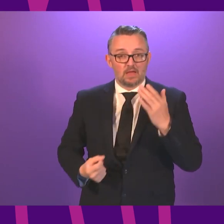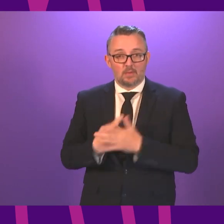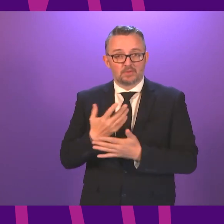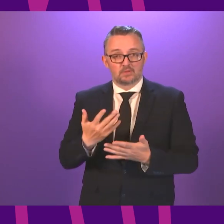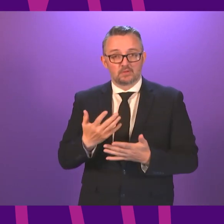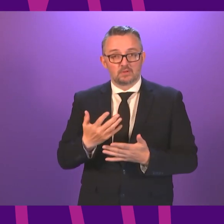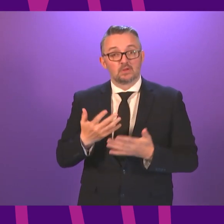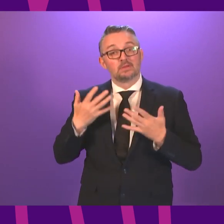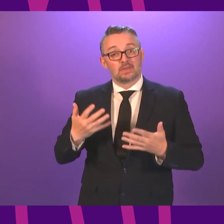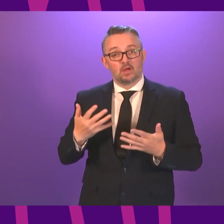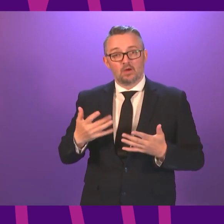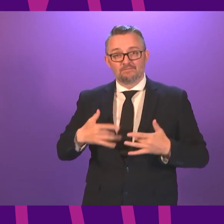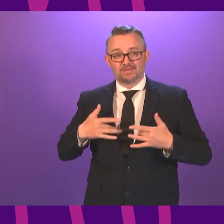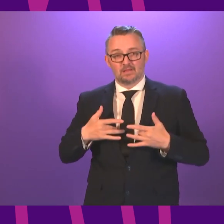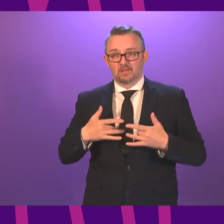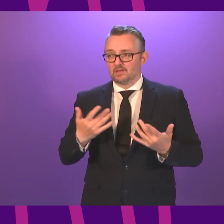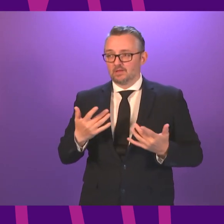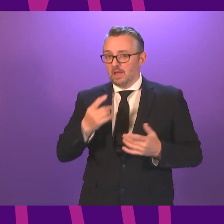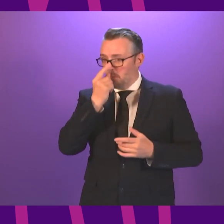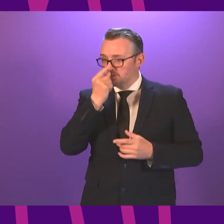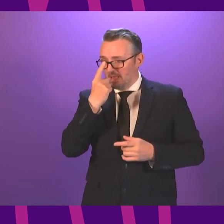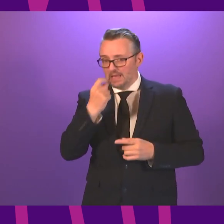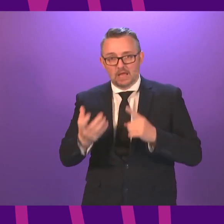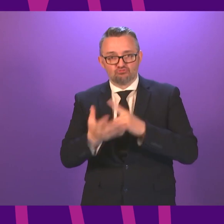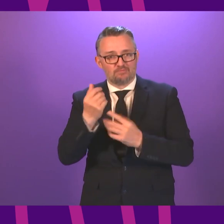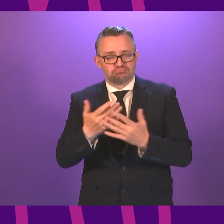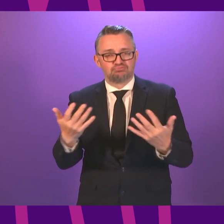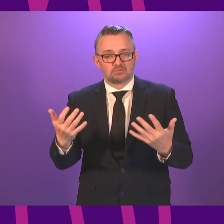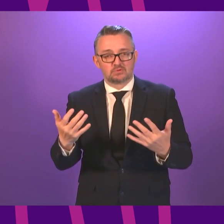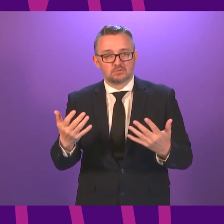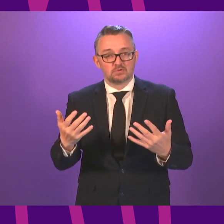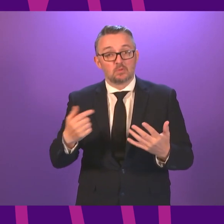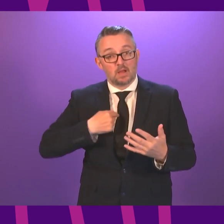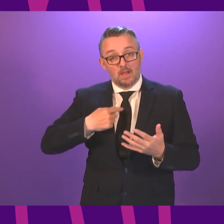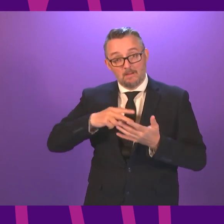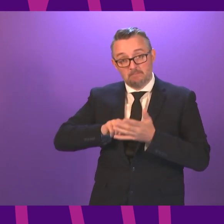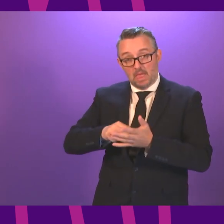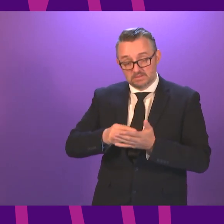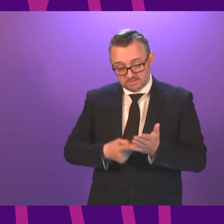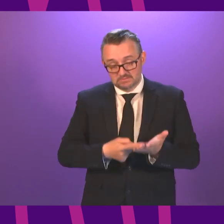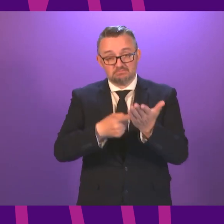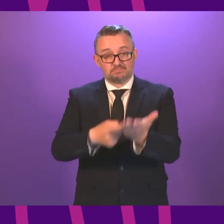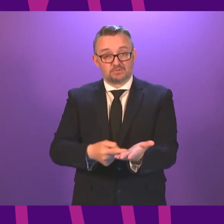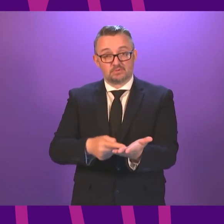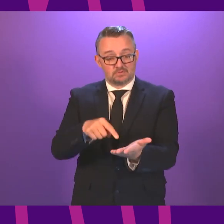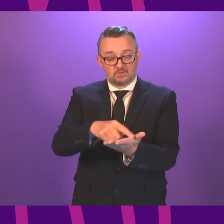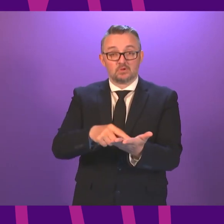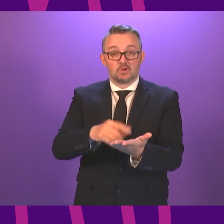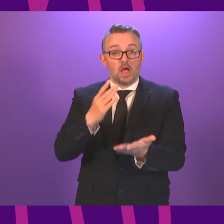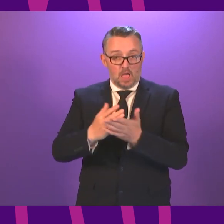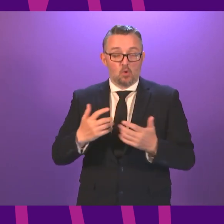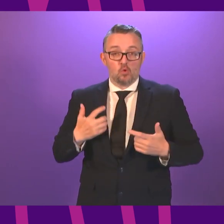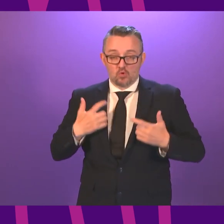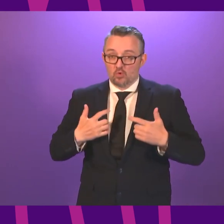fewer changes now that seem unimaginable or unachievable. So the plans I have set out today are unashamedly ambitious.